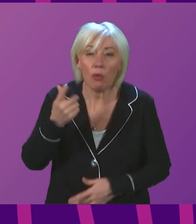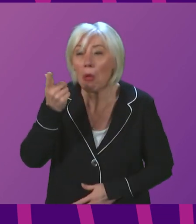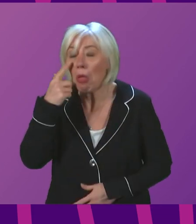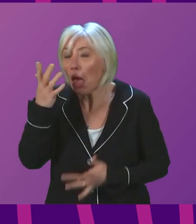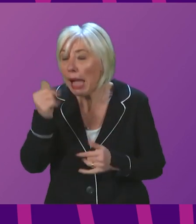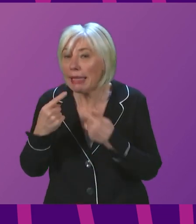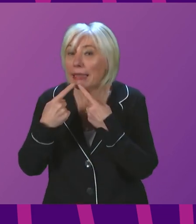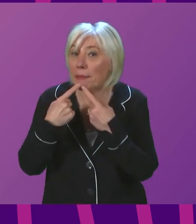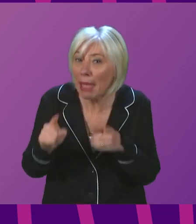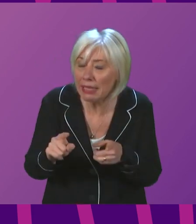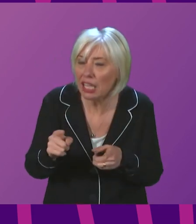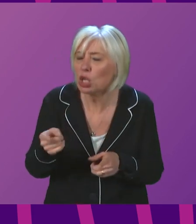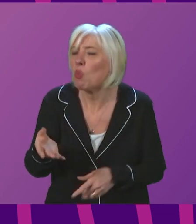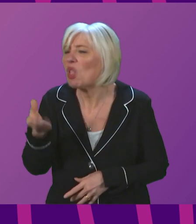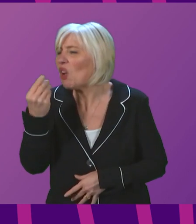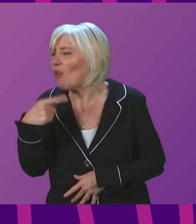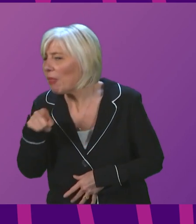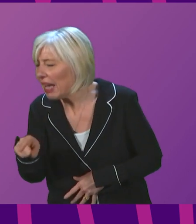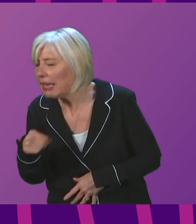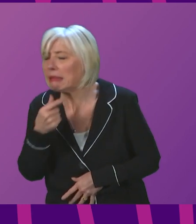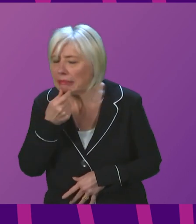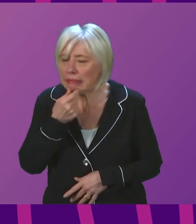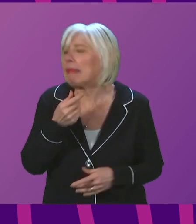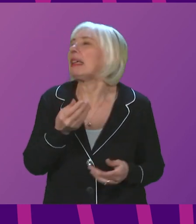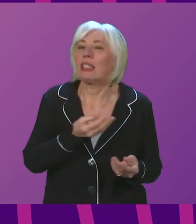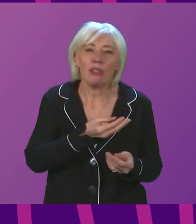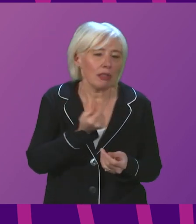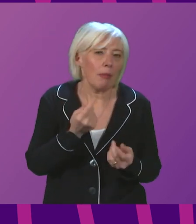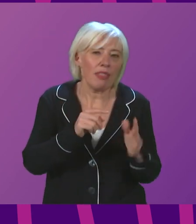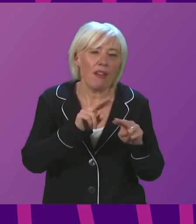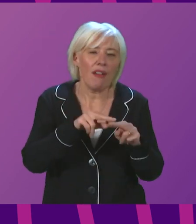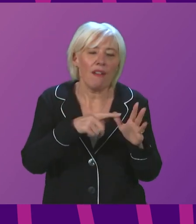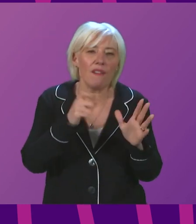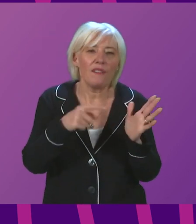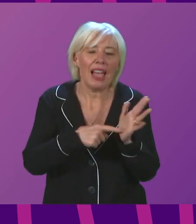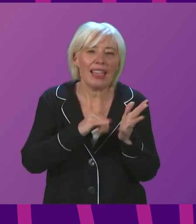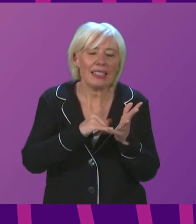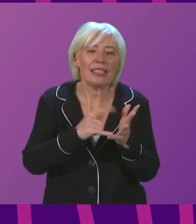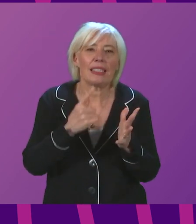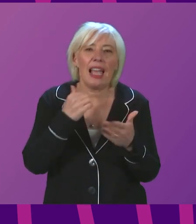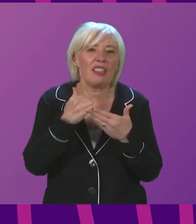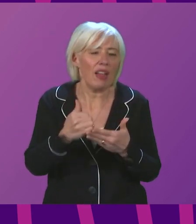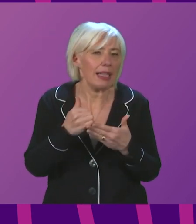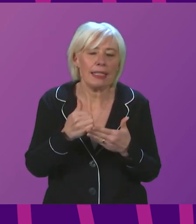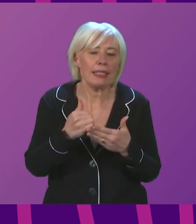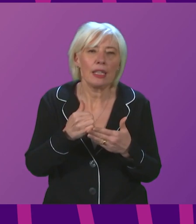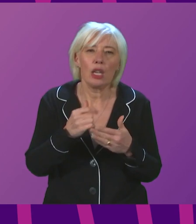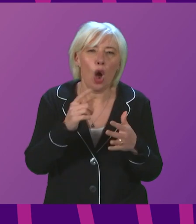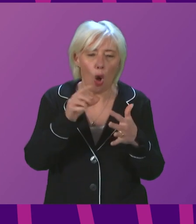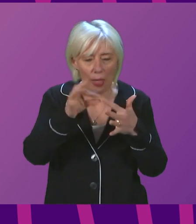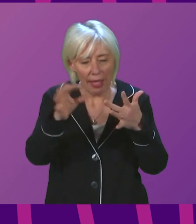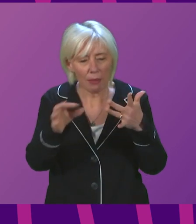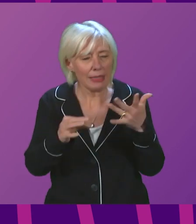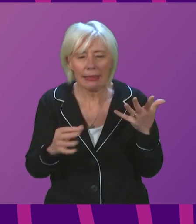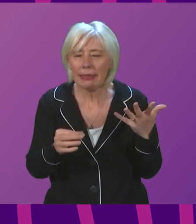from that. The facts, advice, we certainly will learn from that. That particular campaign is no longer in use because not all of the components of it